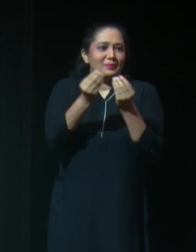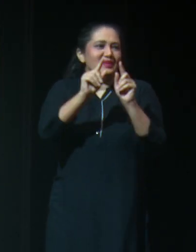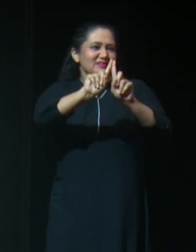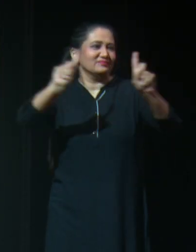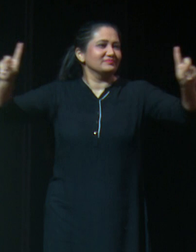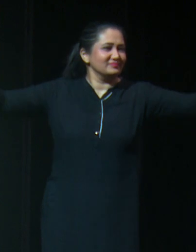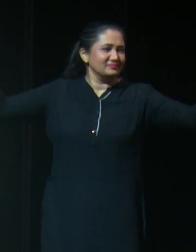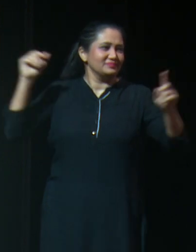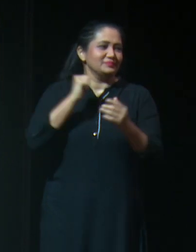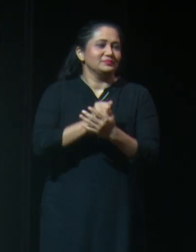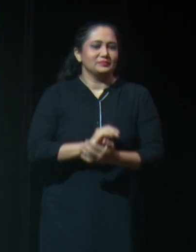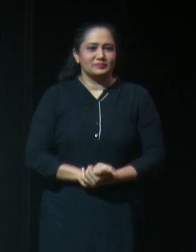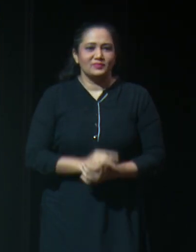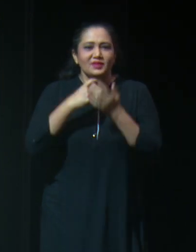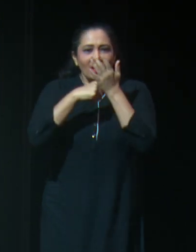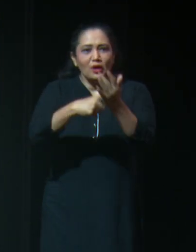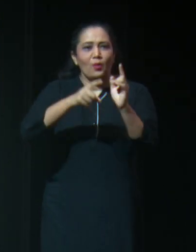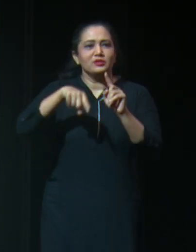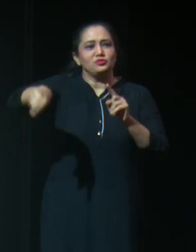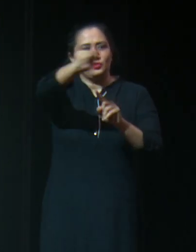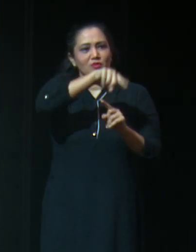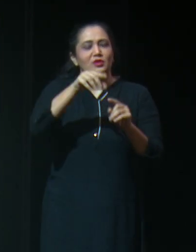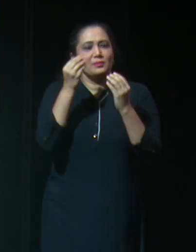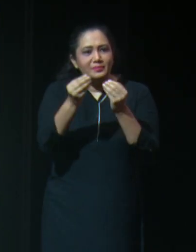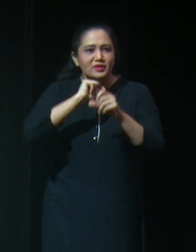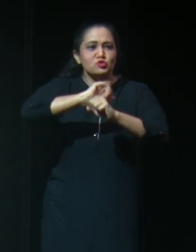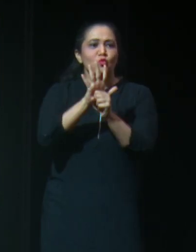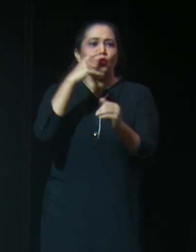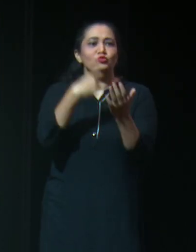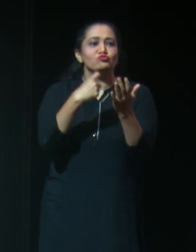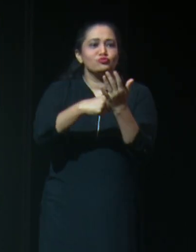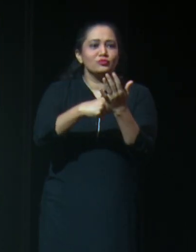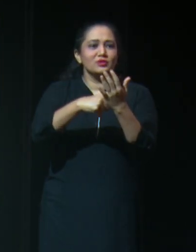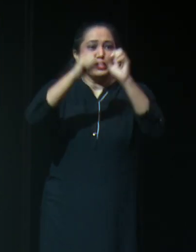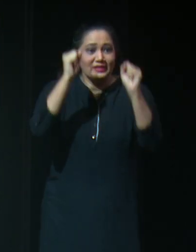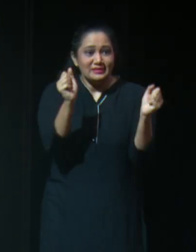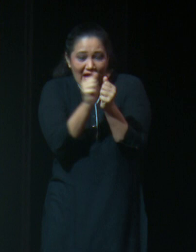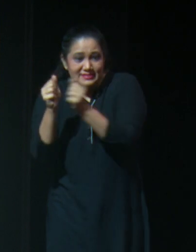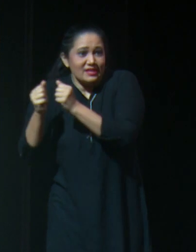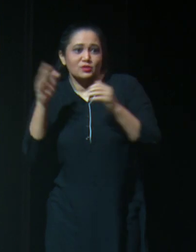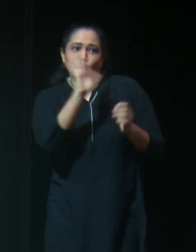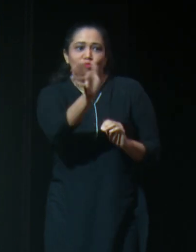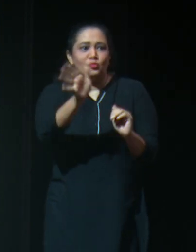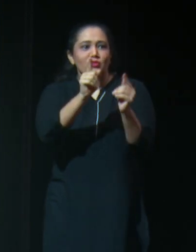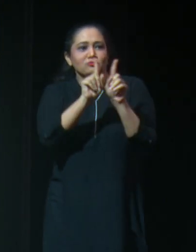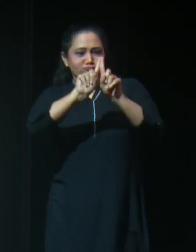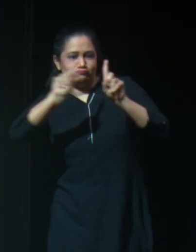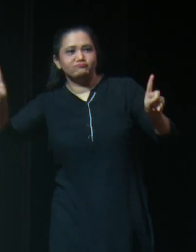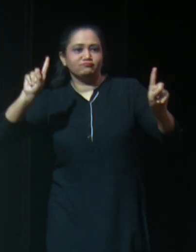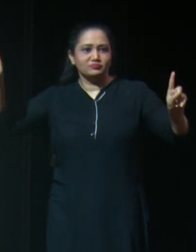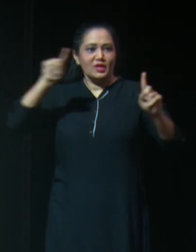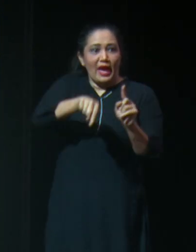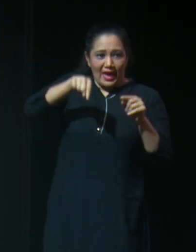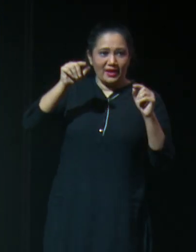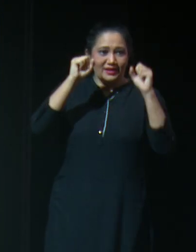You surprised that while maintaining social distancing have to social distancing